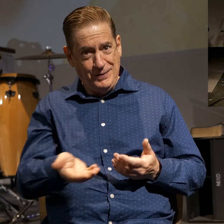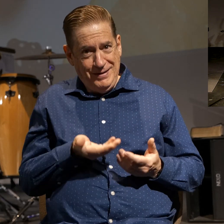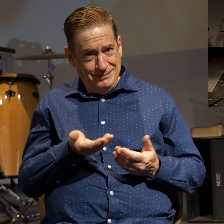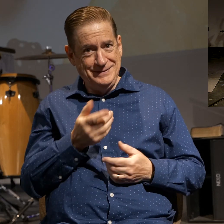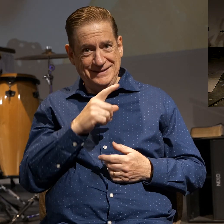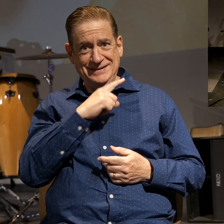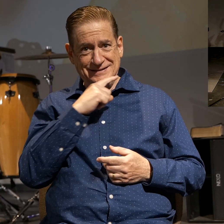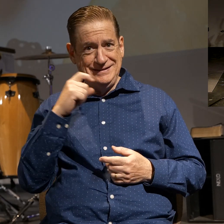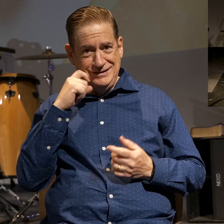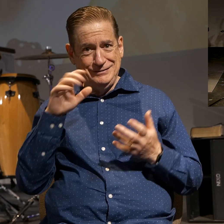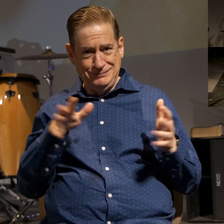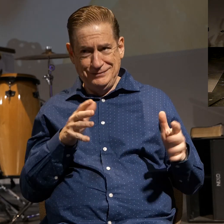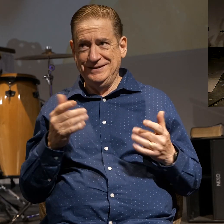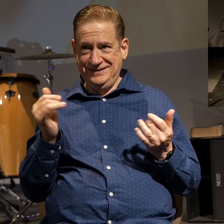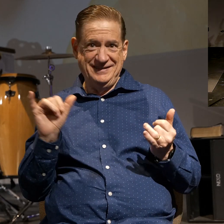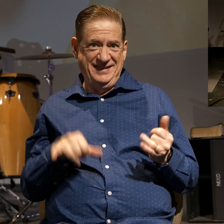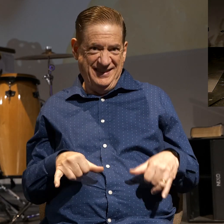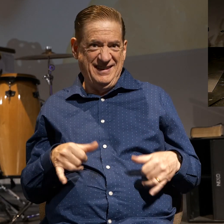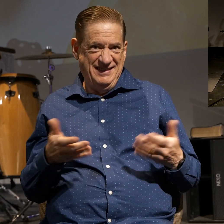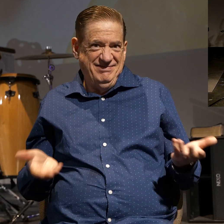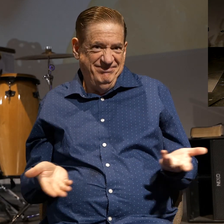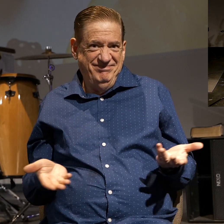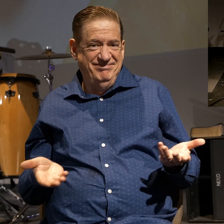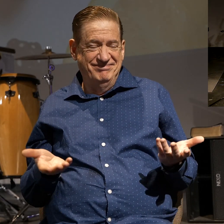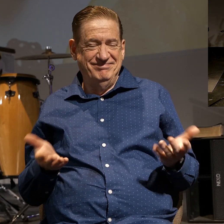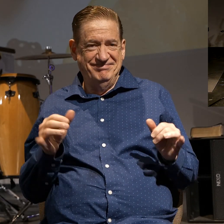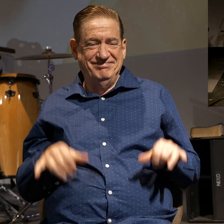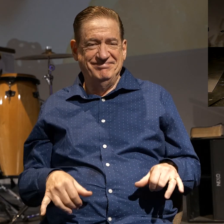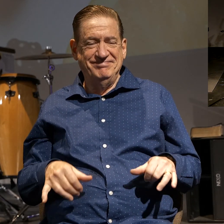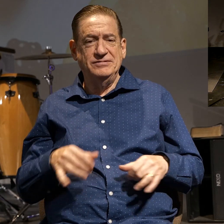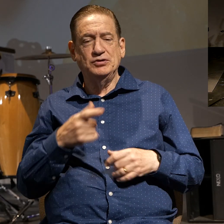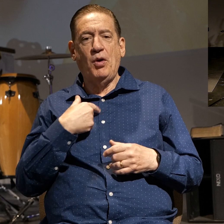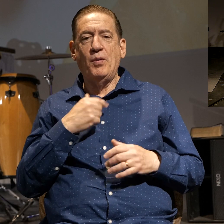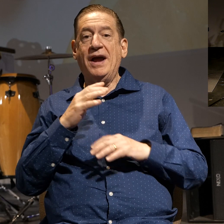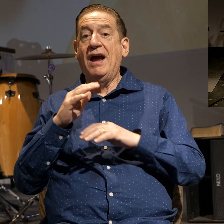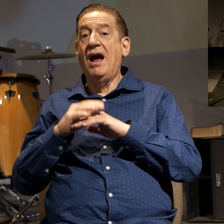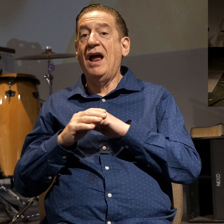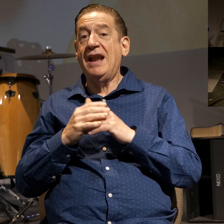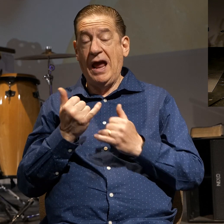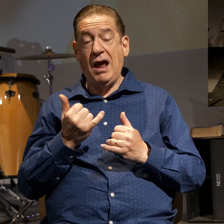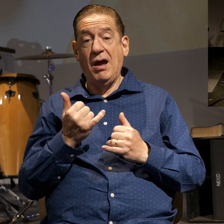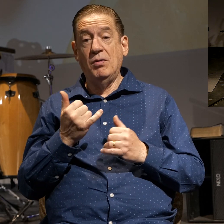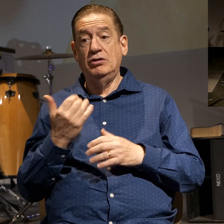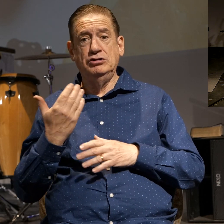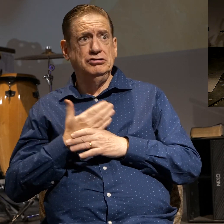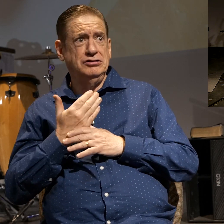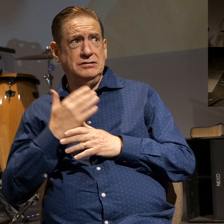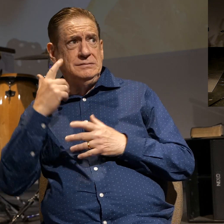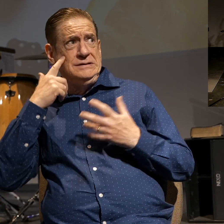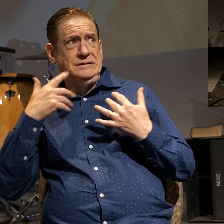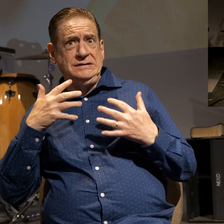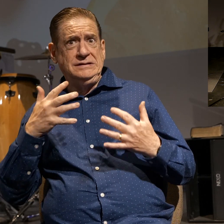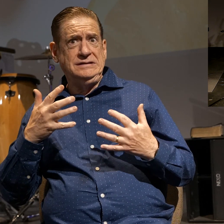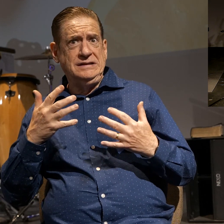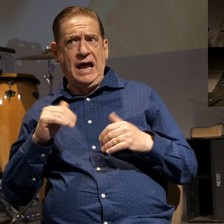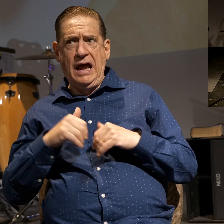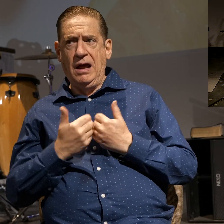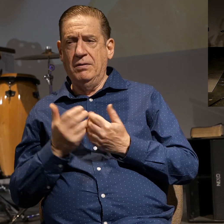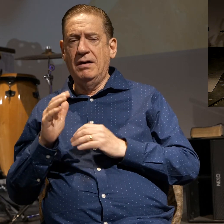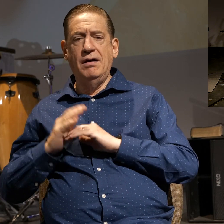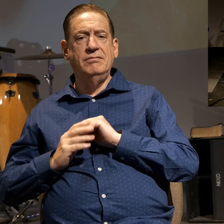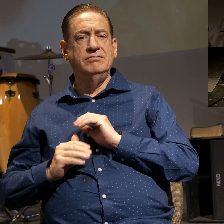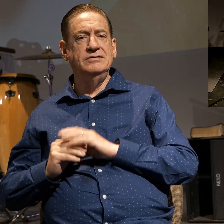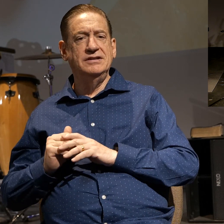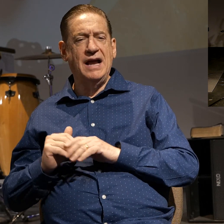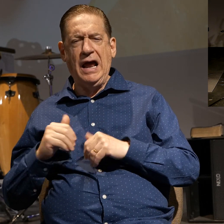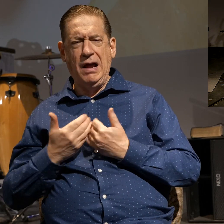about here. And so now we're going to comfort the disturbed. That's for all of us. So how do we live this out? So how